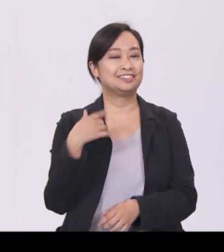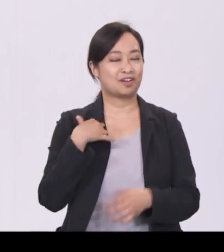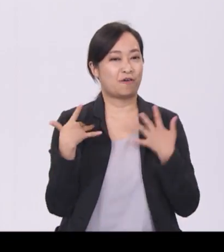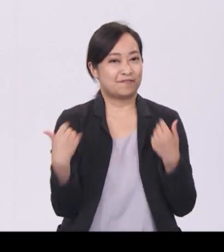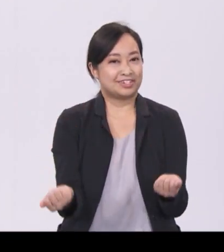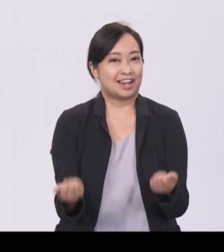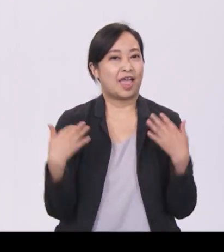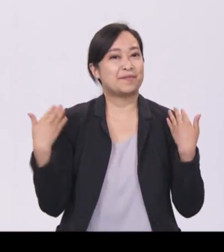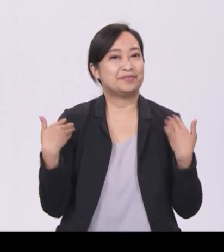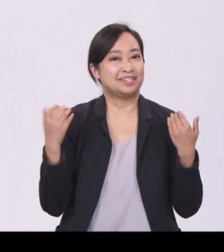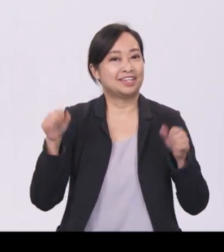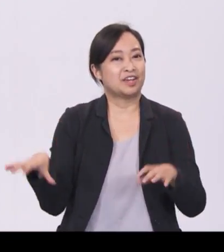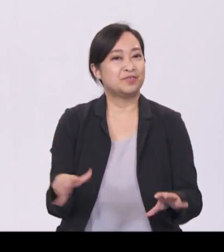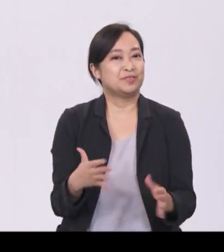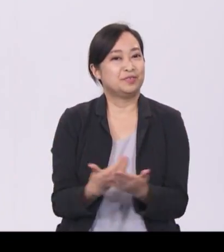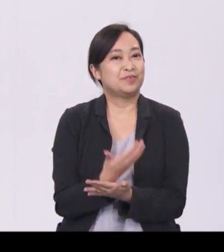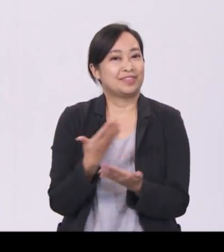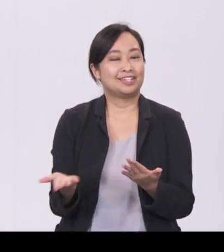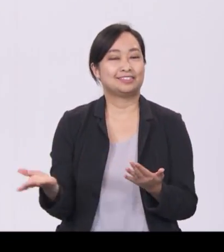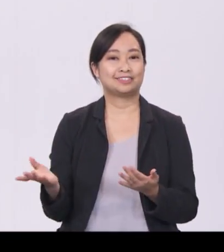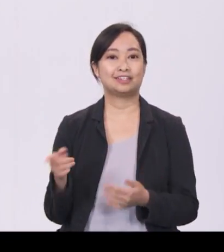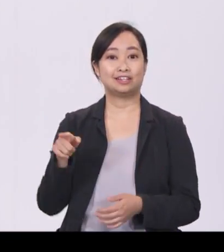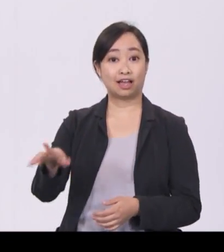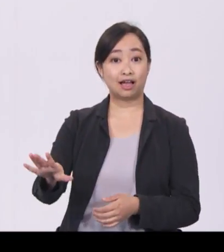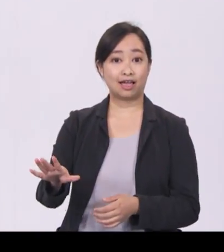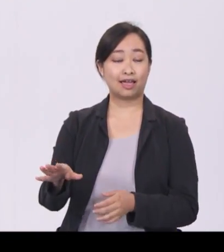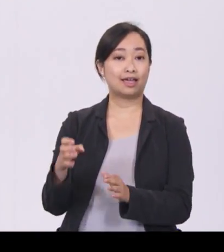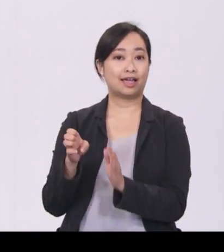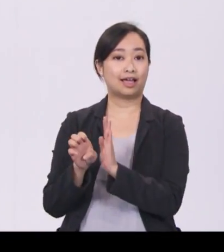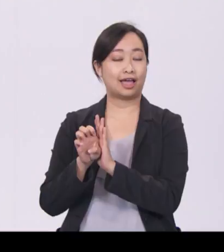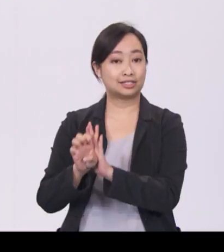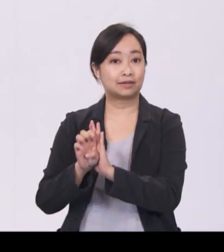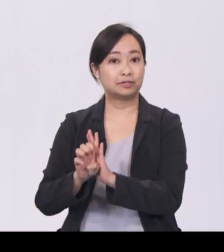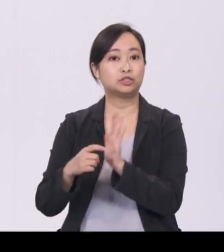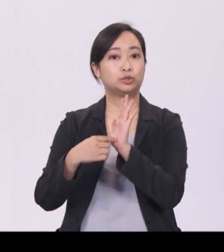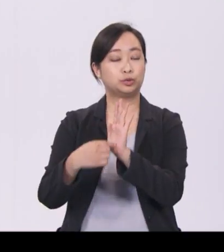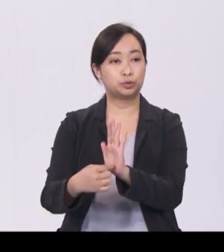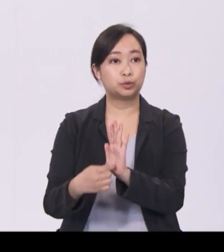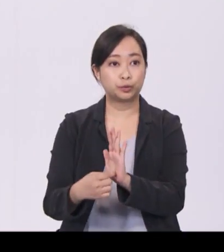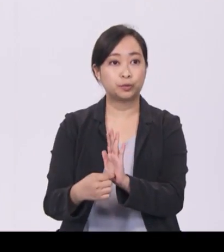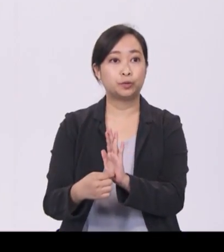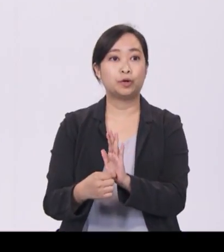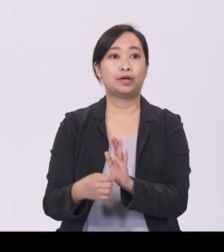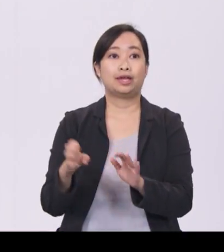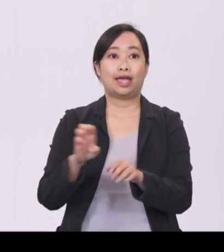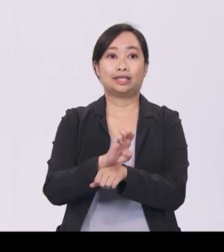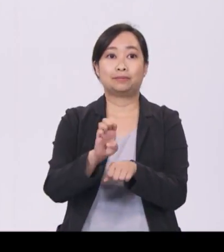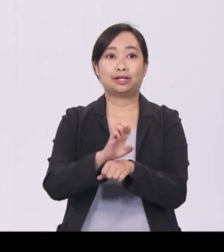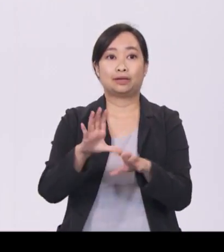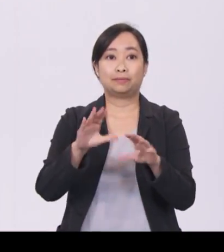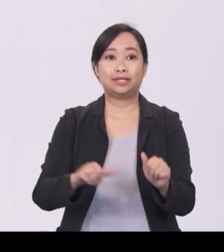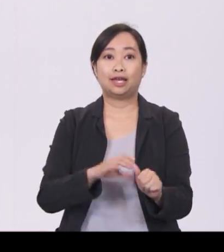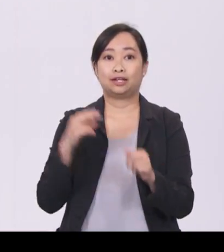Madam Aisar's example shows that enterprise capabilities and human capital must be developed in tandem